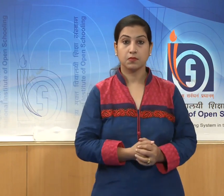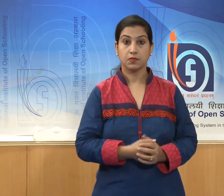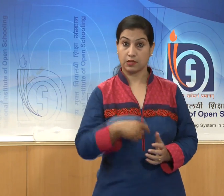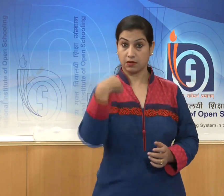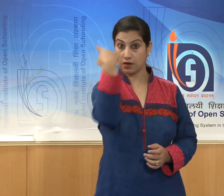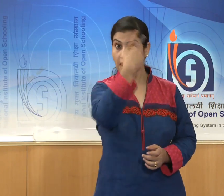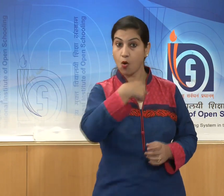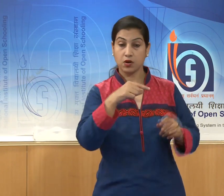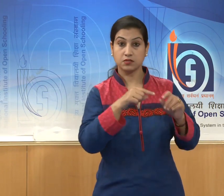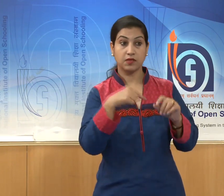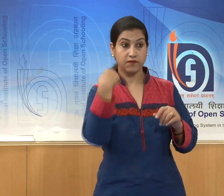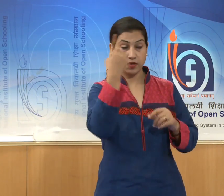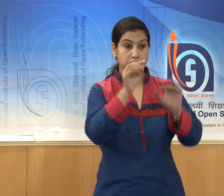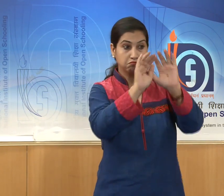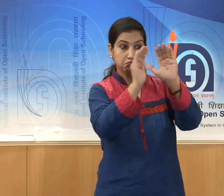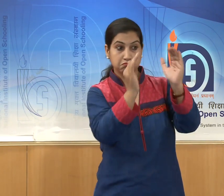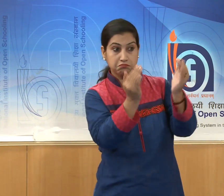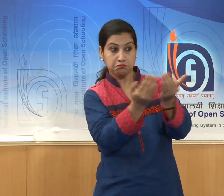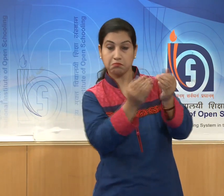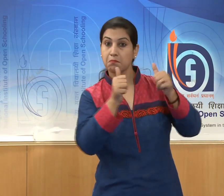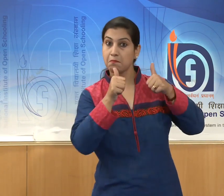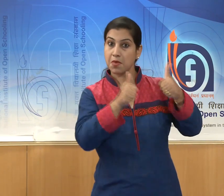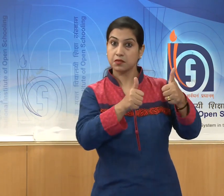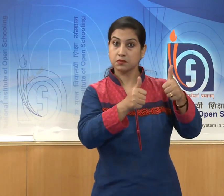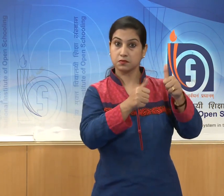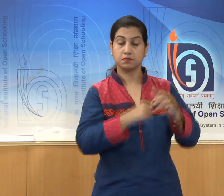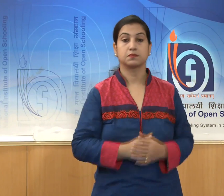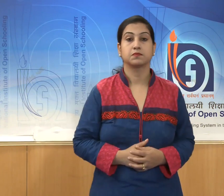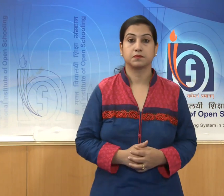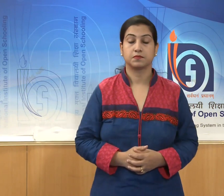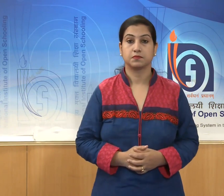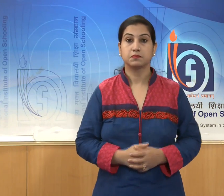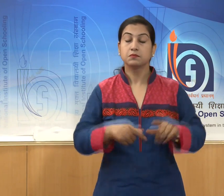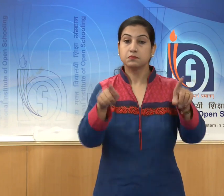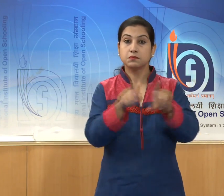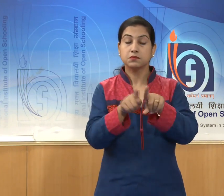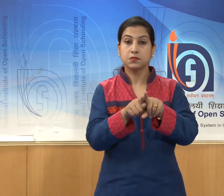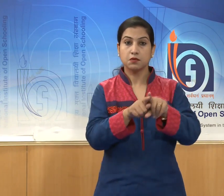of the figures, accurate carvings